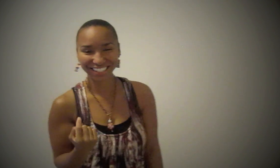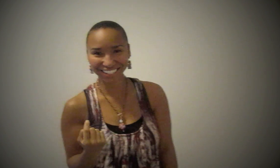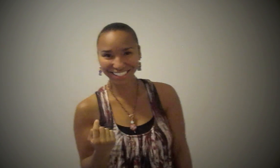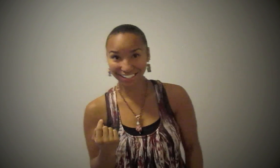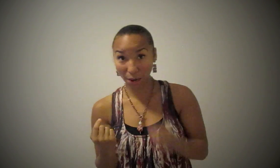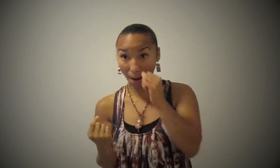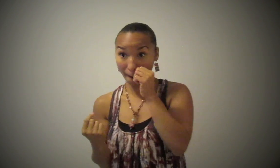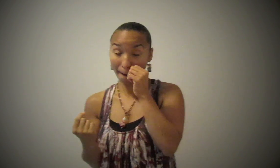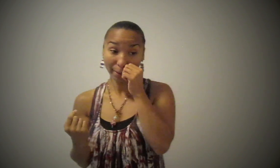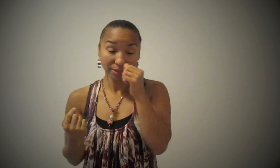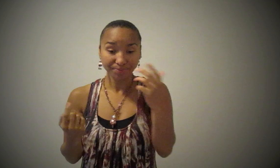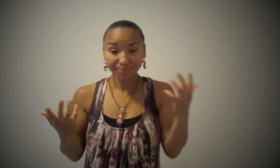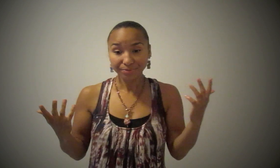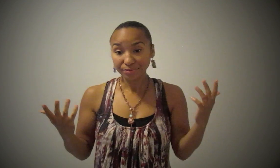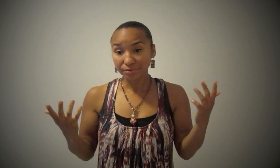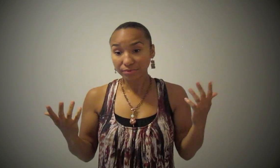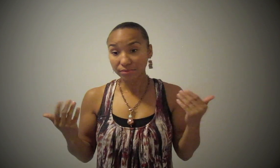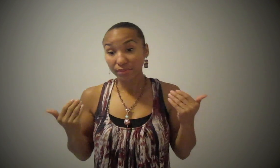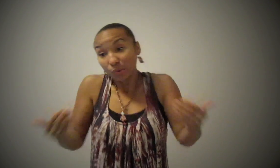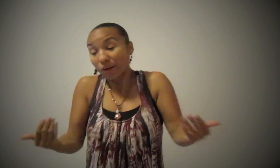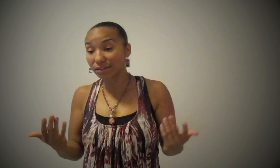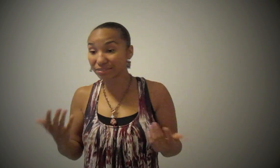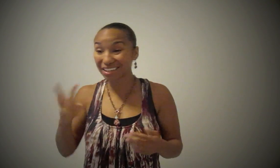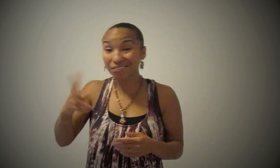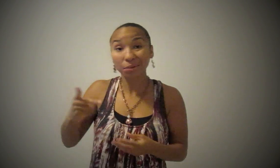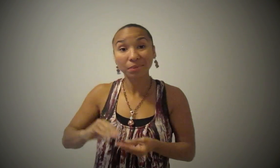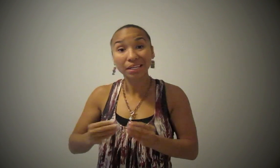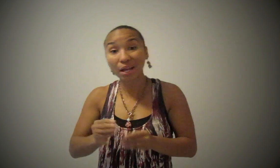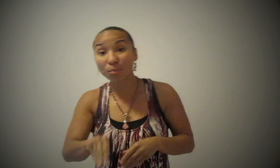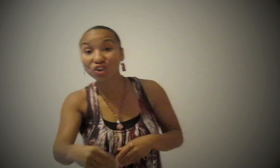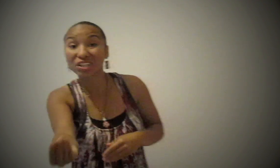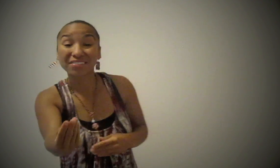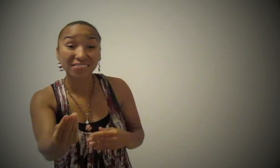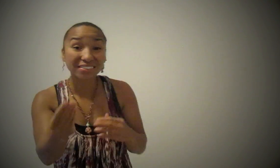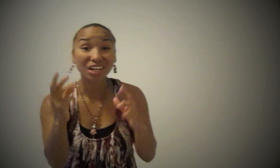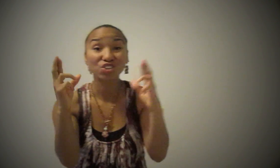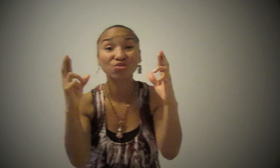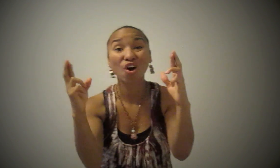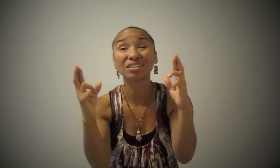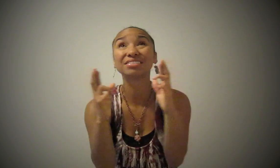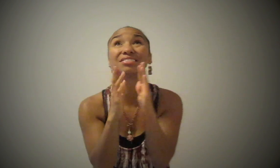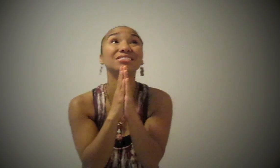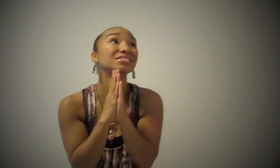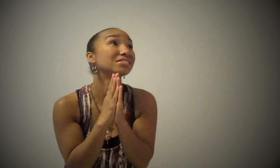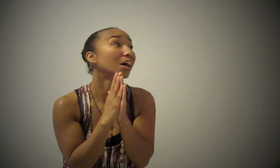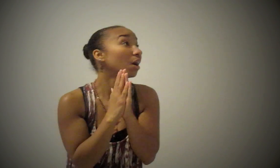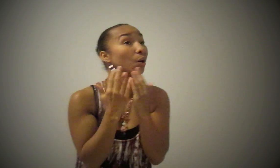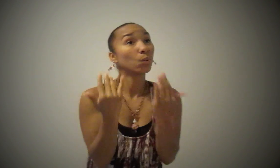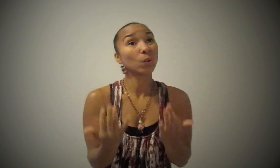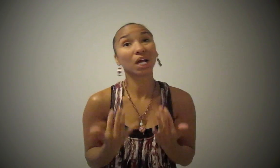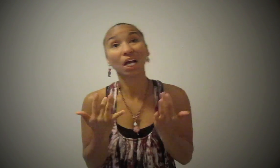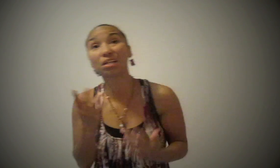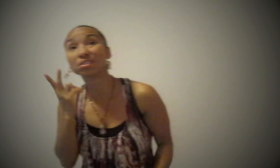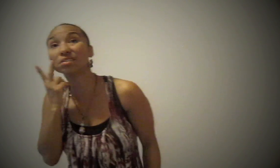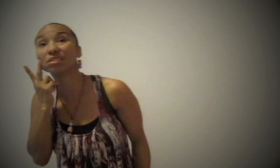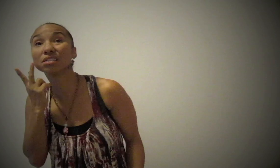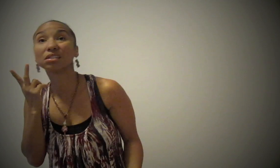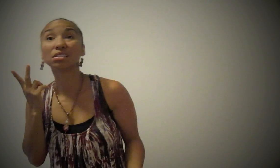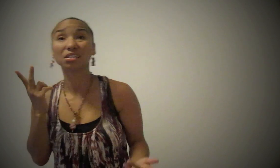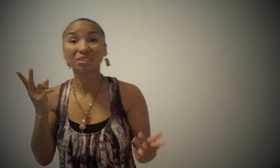You took your time with the call I took no time with the fall You gave me nothing at all But still you're in my